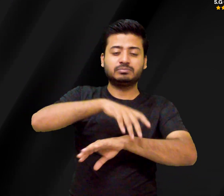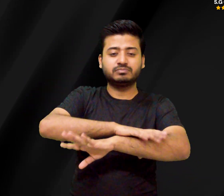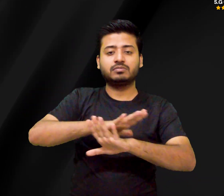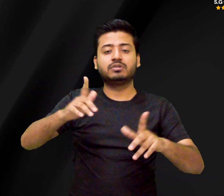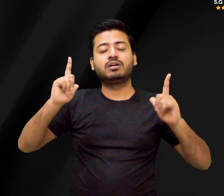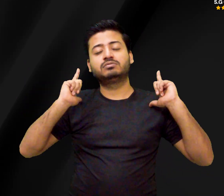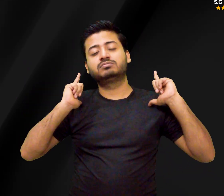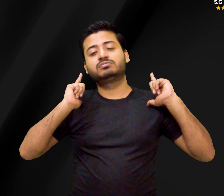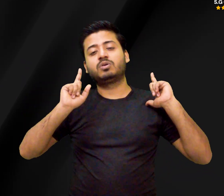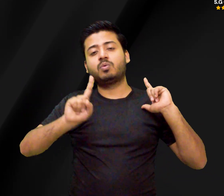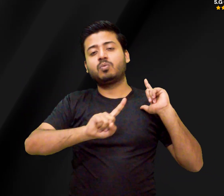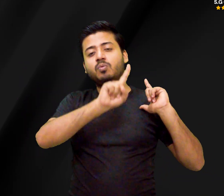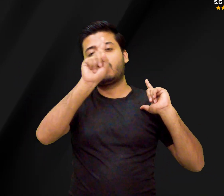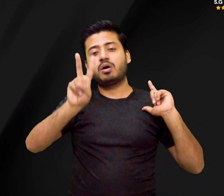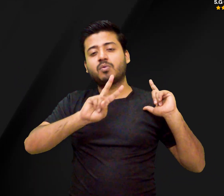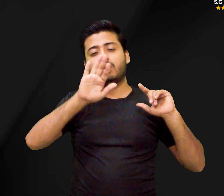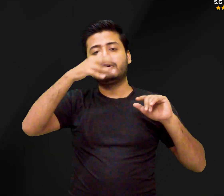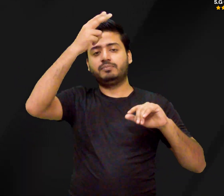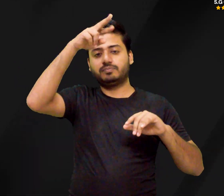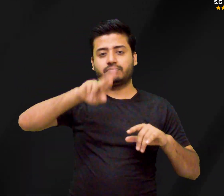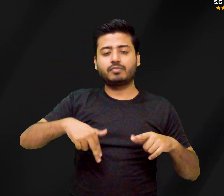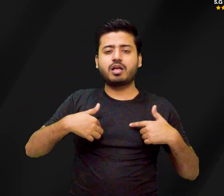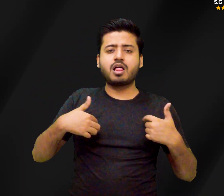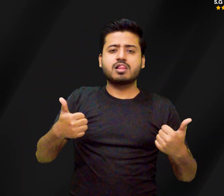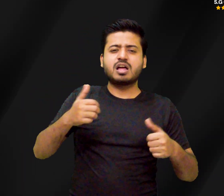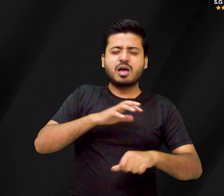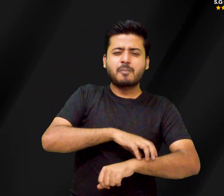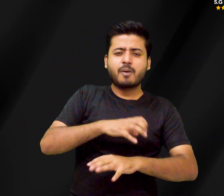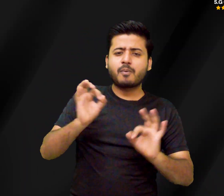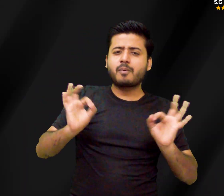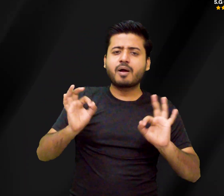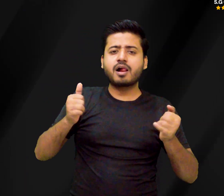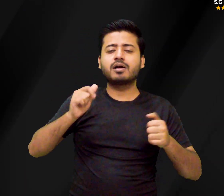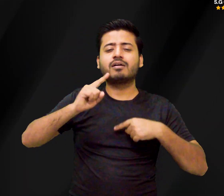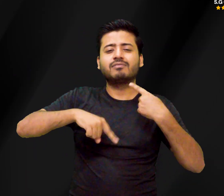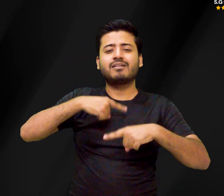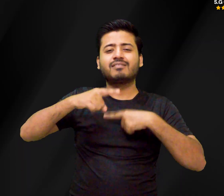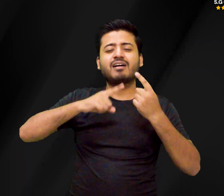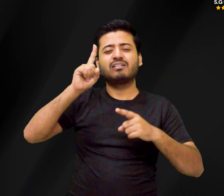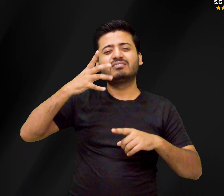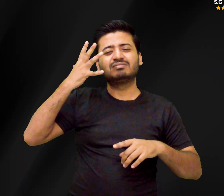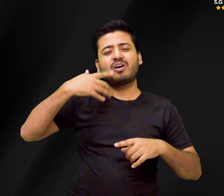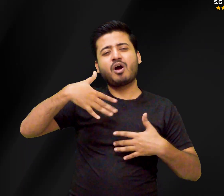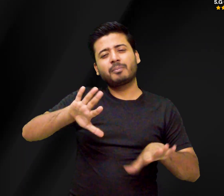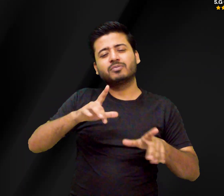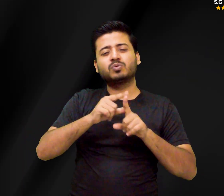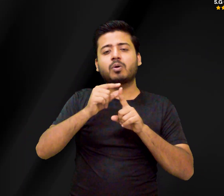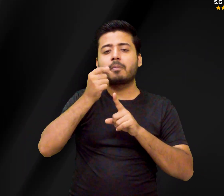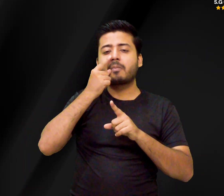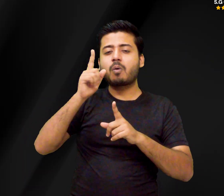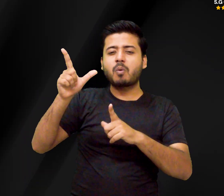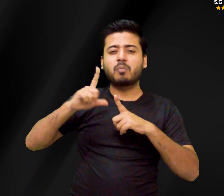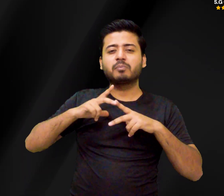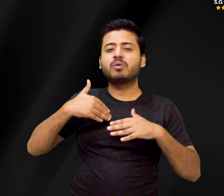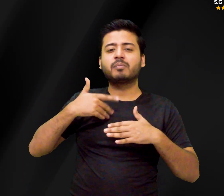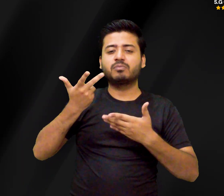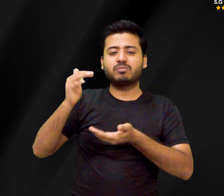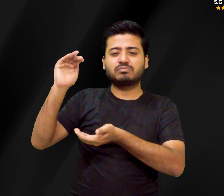reduce skin cancer risk. For some people, a dislike of sunlight is simply a preference for a more subdued environment. But for